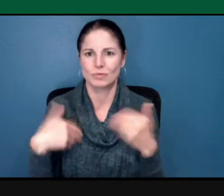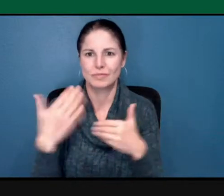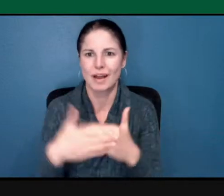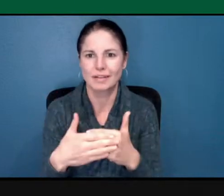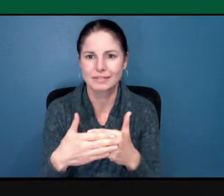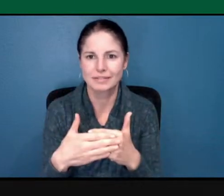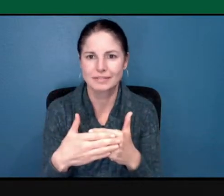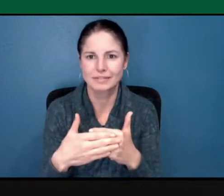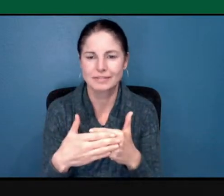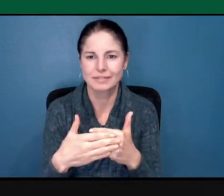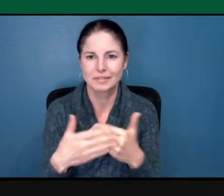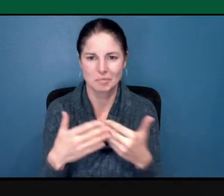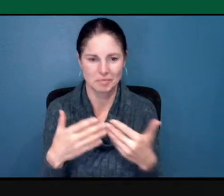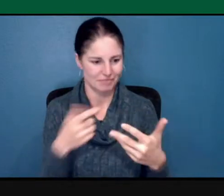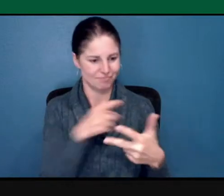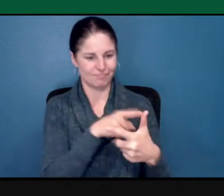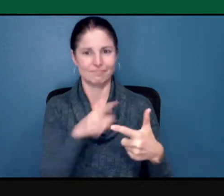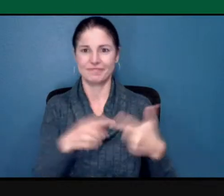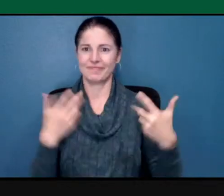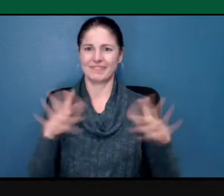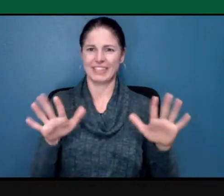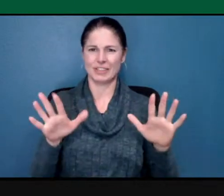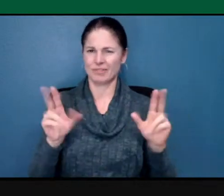next. We have to.